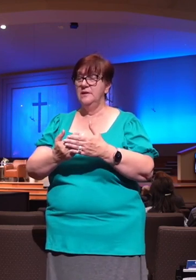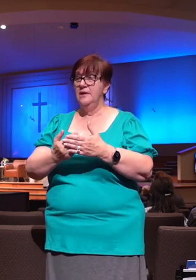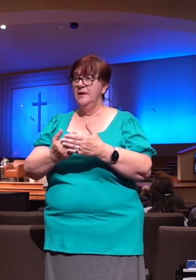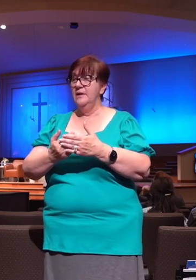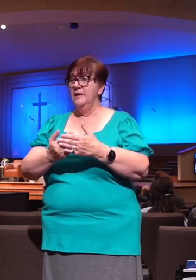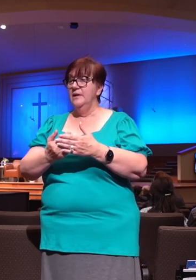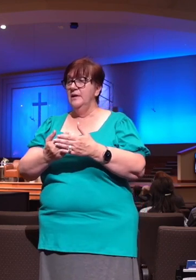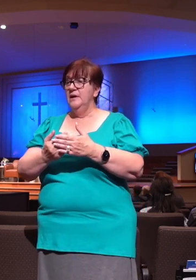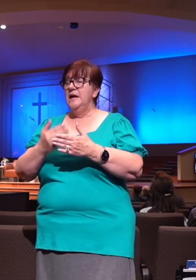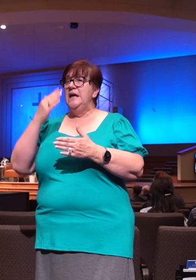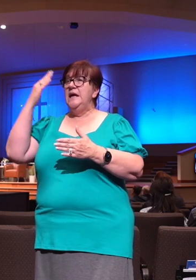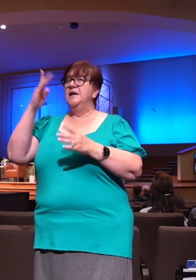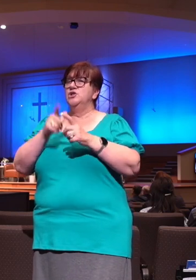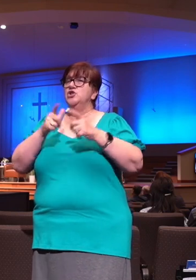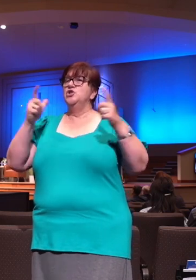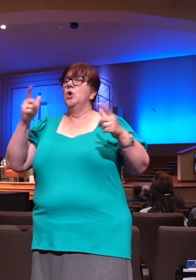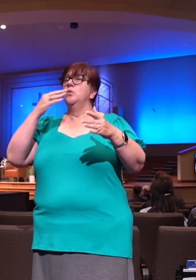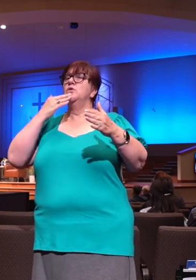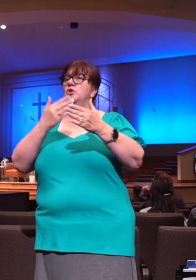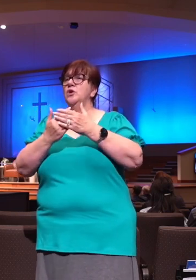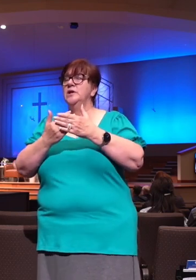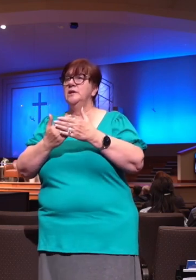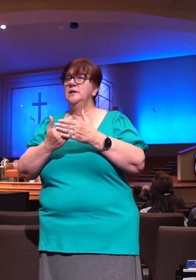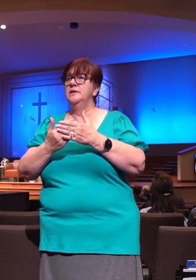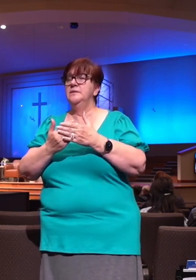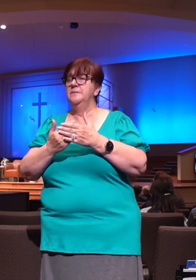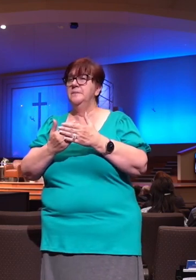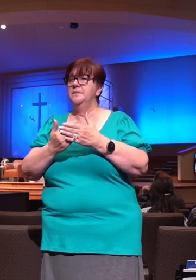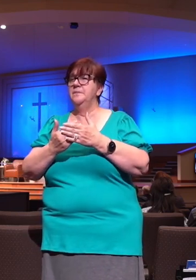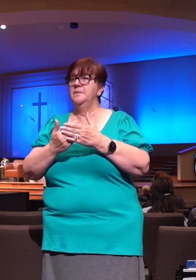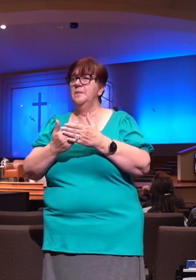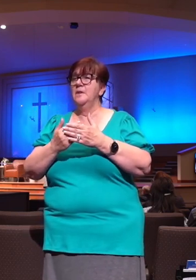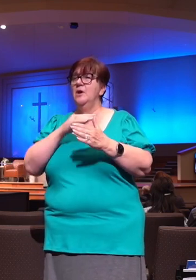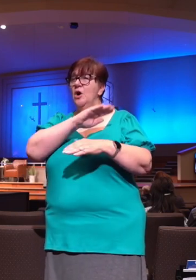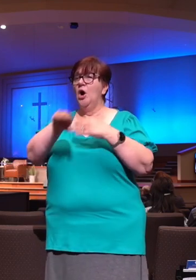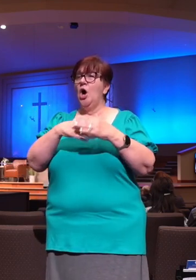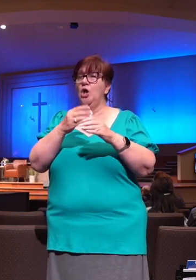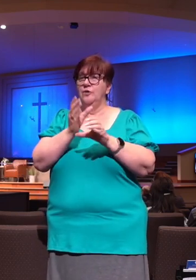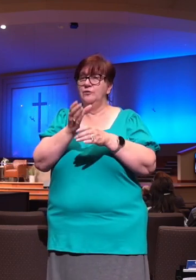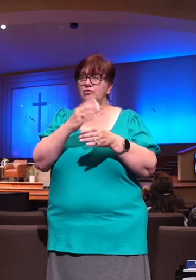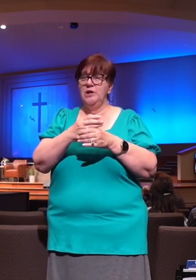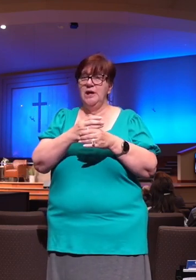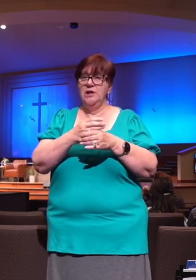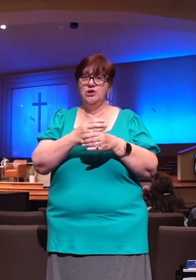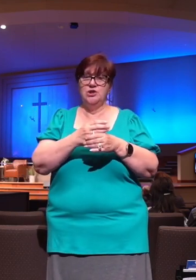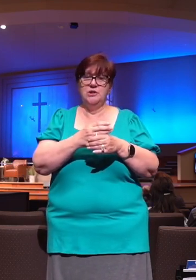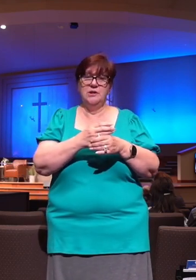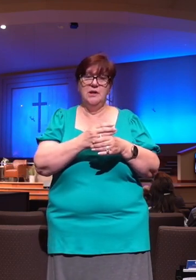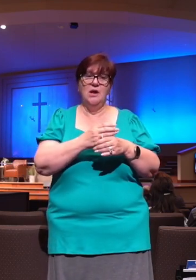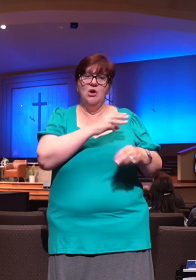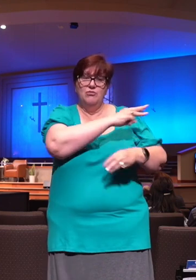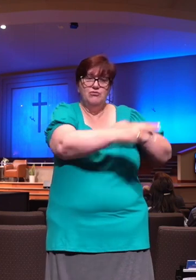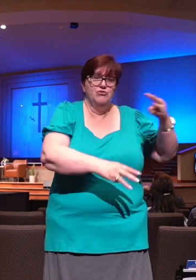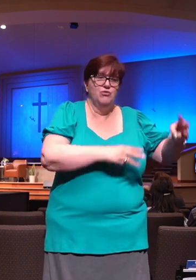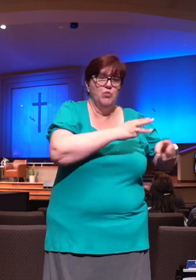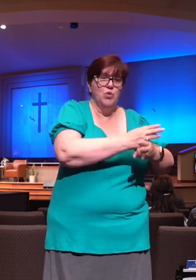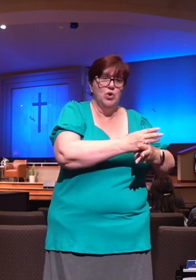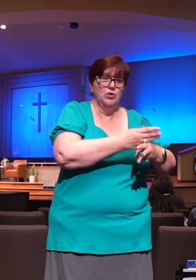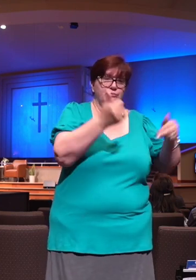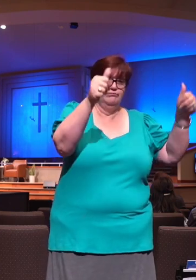can even take, even in the book of Romans, we talk about how all of creation is groaning. And we live in a broken and fallen world. But just a few verses later,